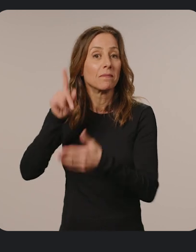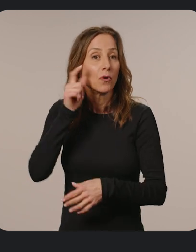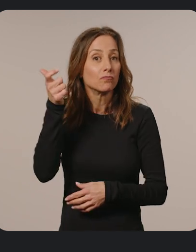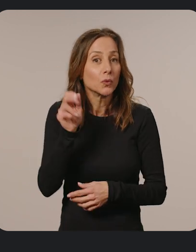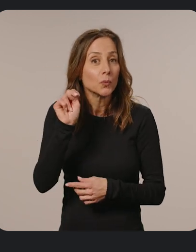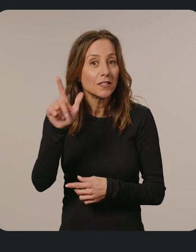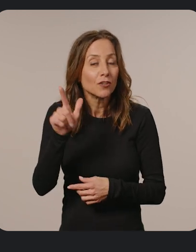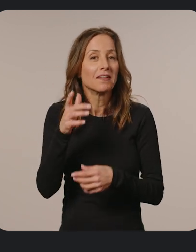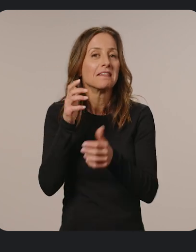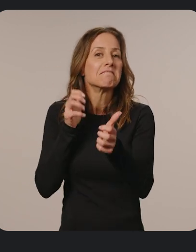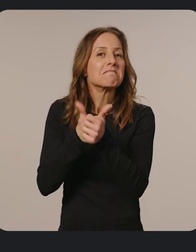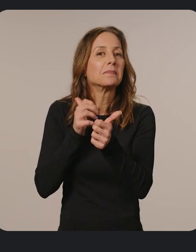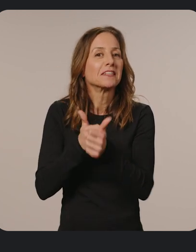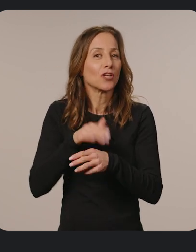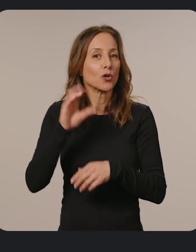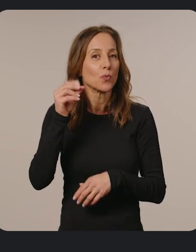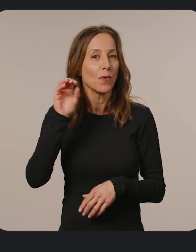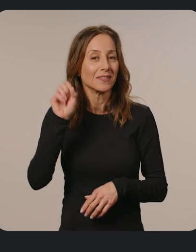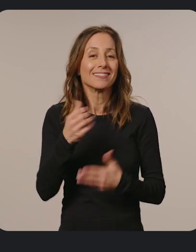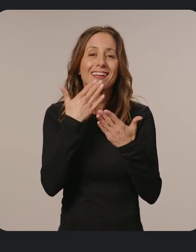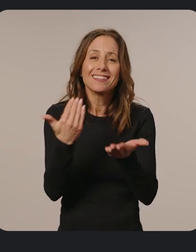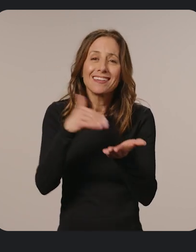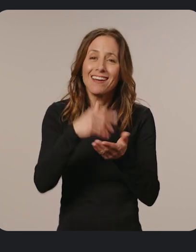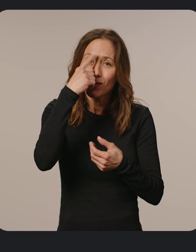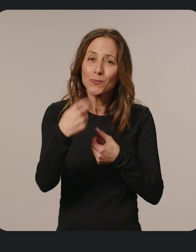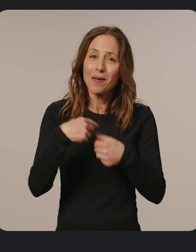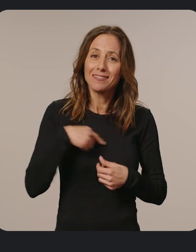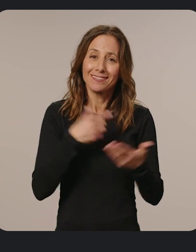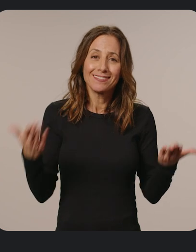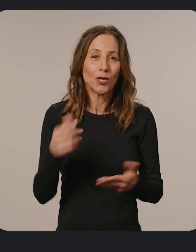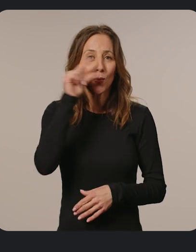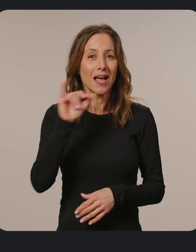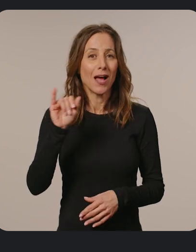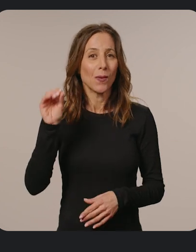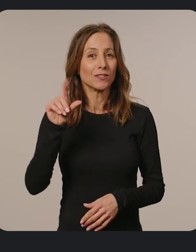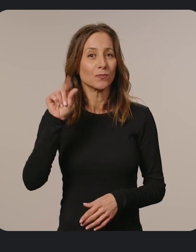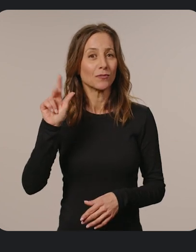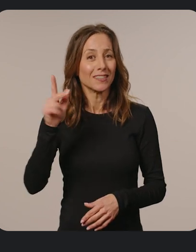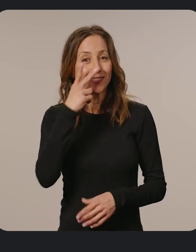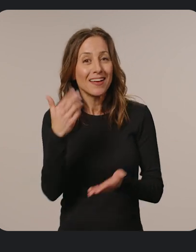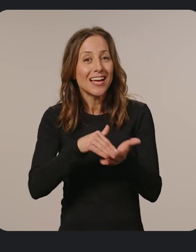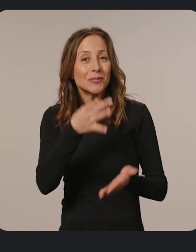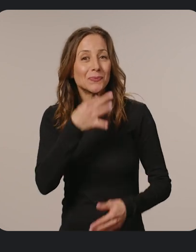on Chrome OS. Thanks again for joining us at Google I.O. 2023. See you again soon.